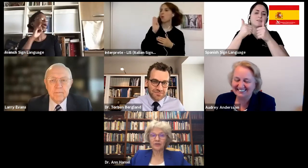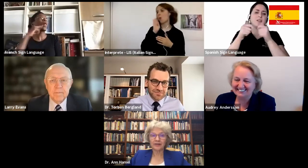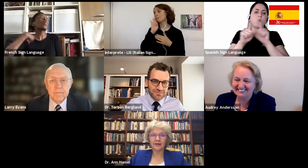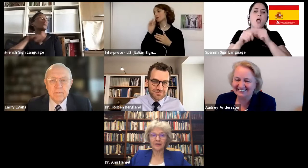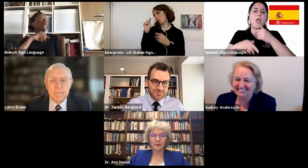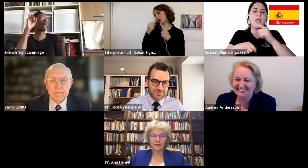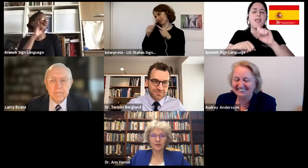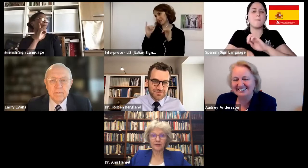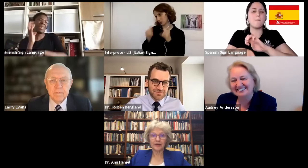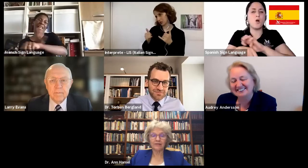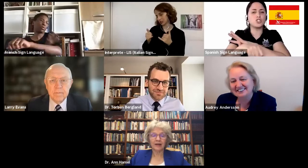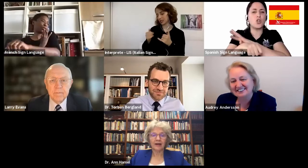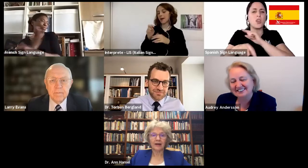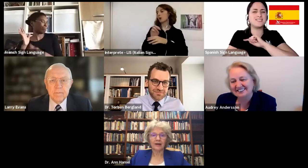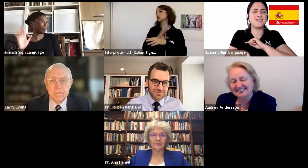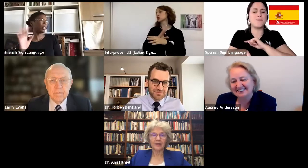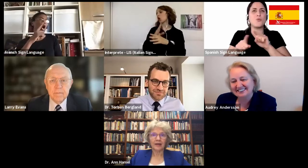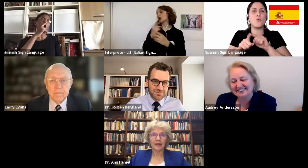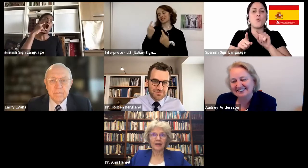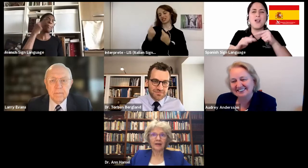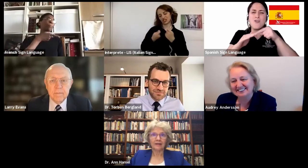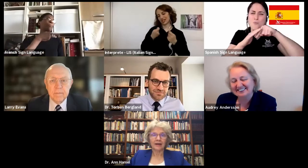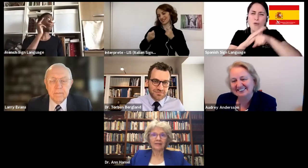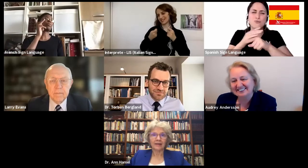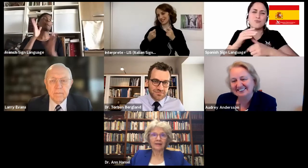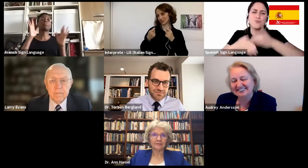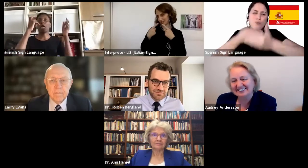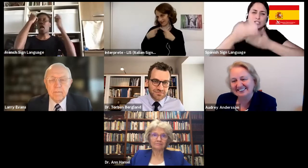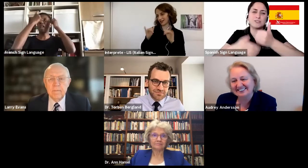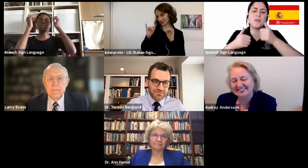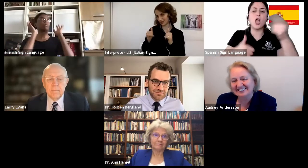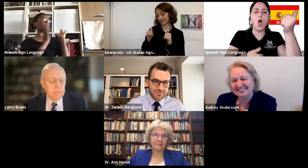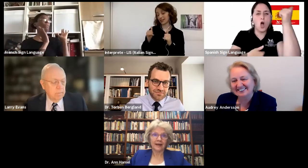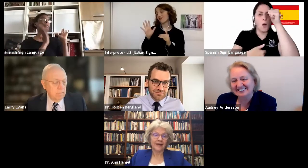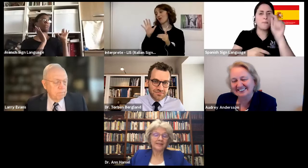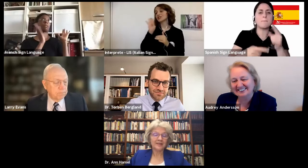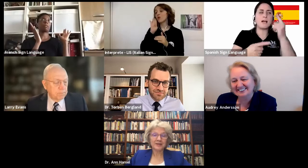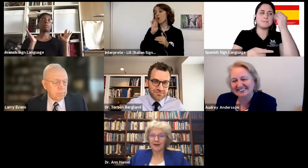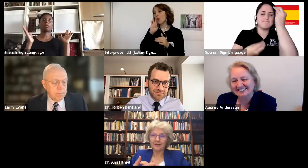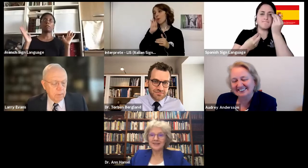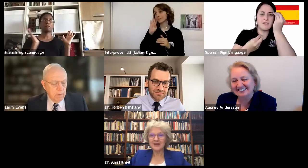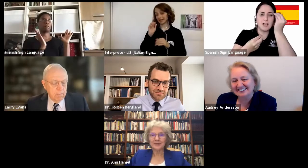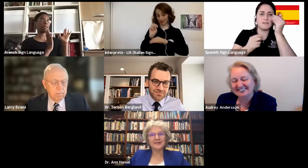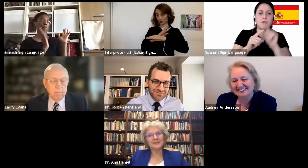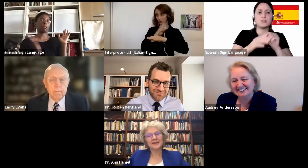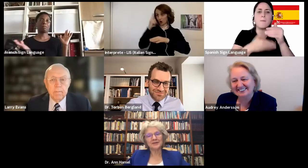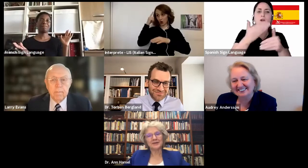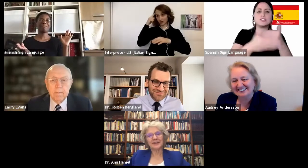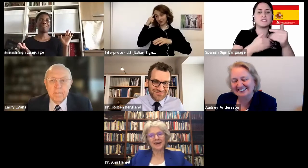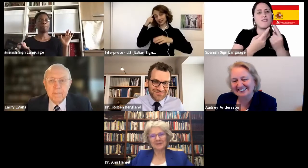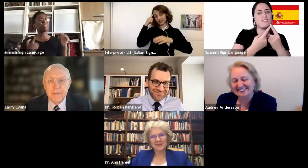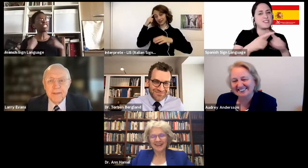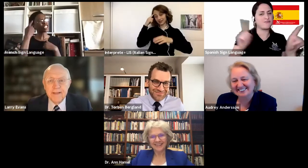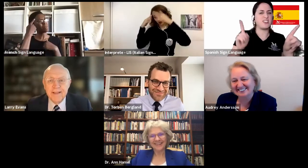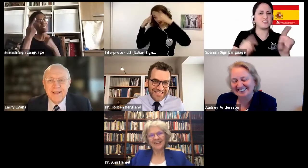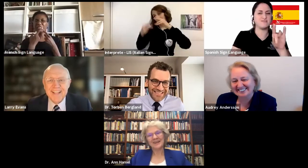rational in their approach to grief. Um, and I think, yeah, I think they do. I would like to hear what Dr.